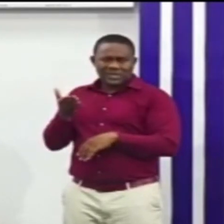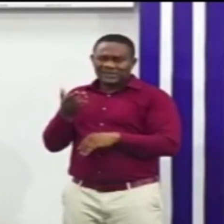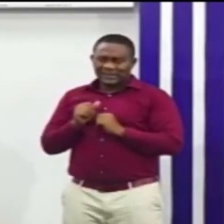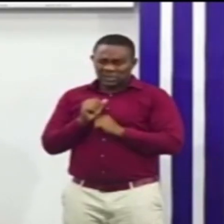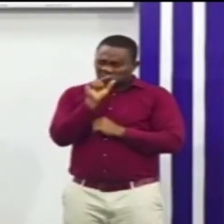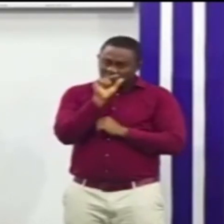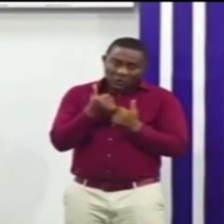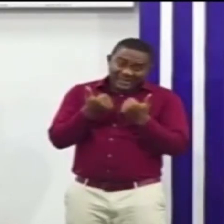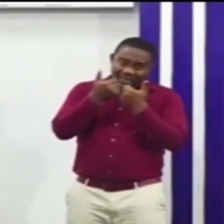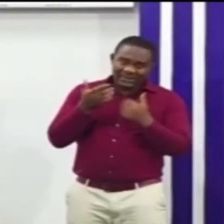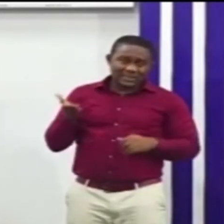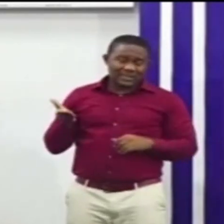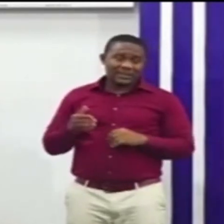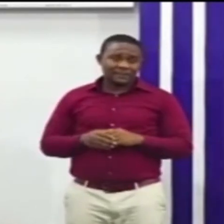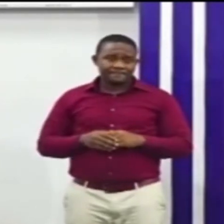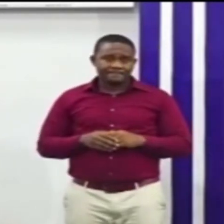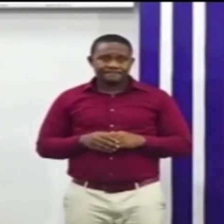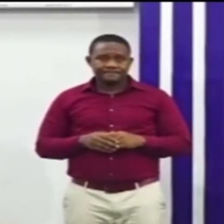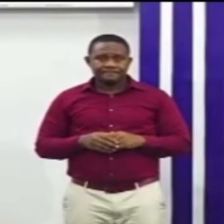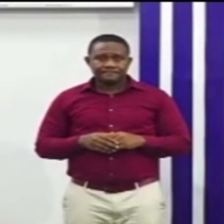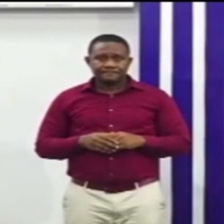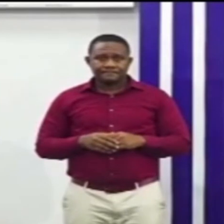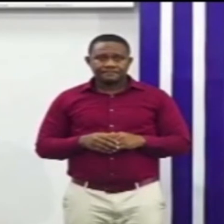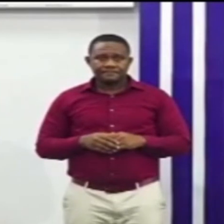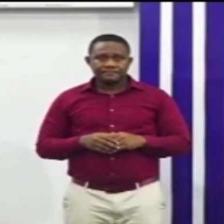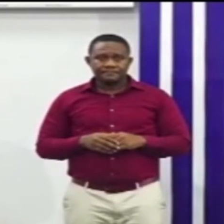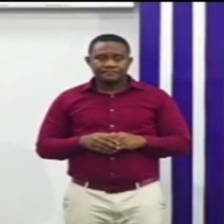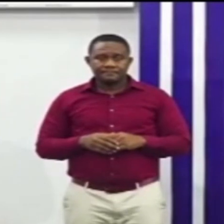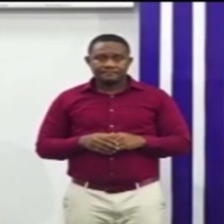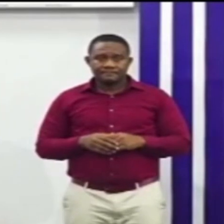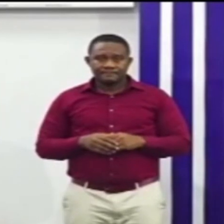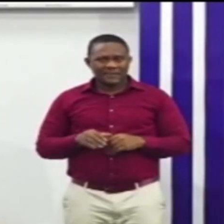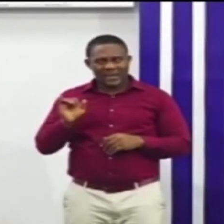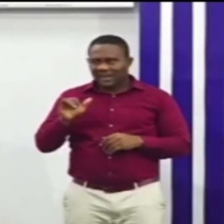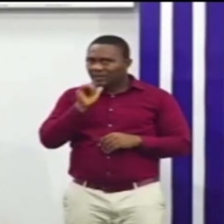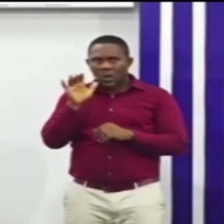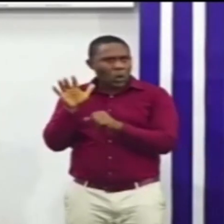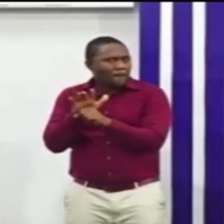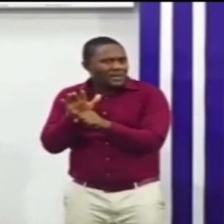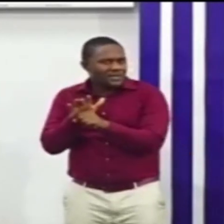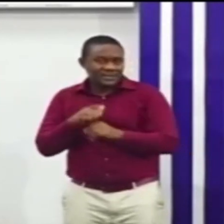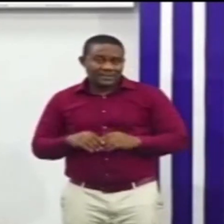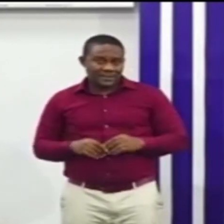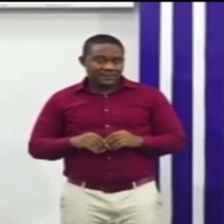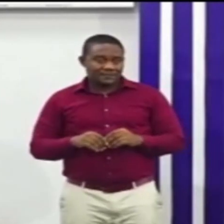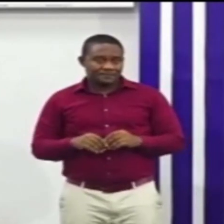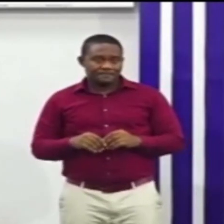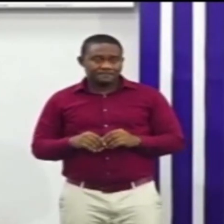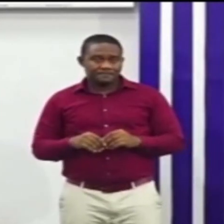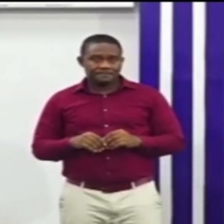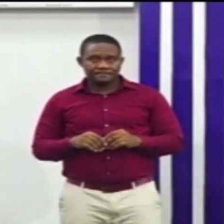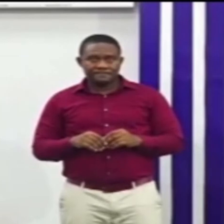of gap and for that reason it is not complete The next